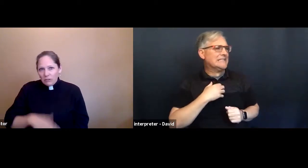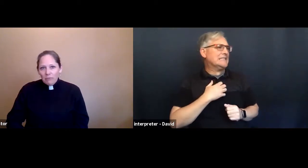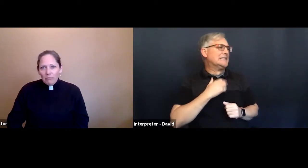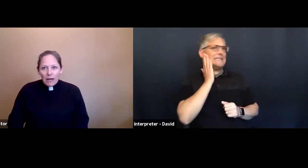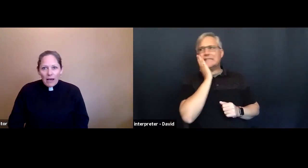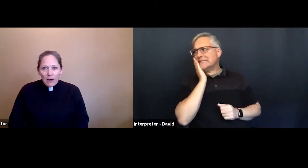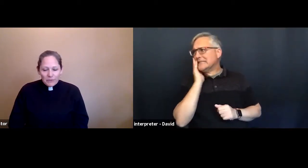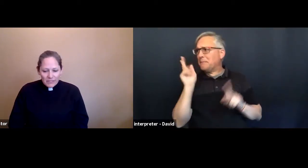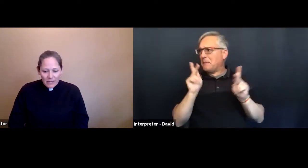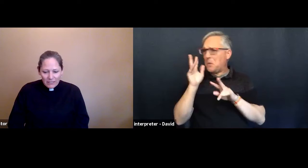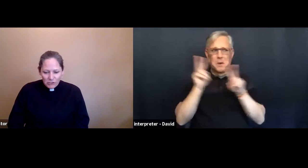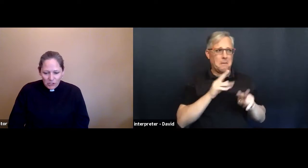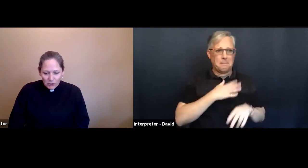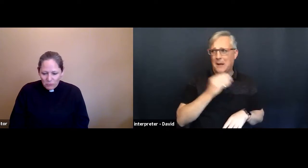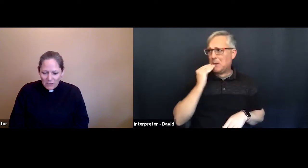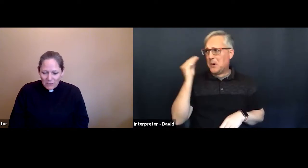look at my house and judge me.